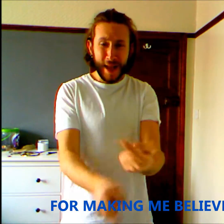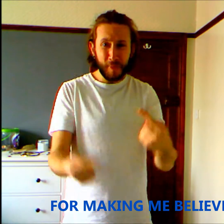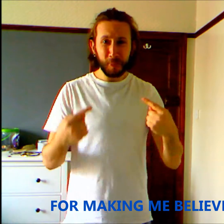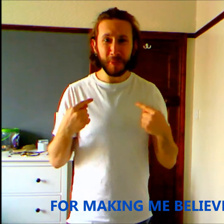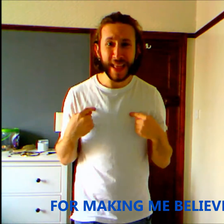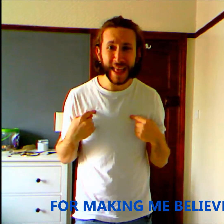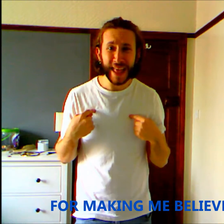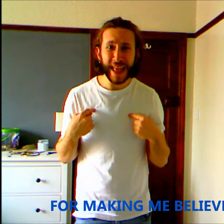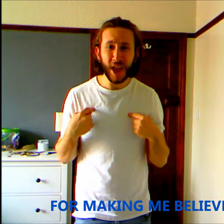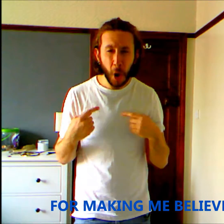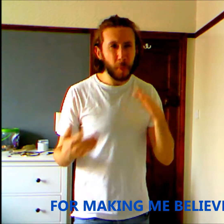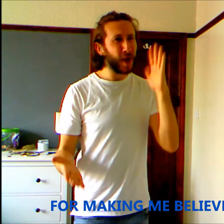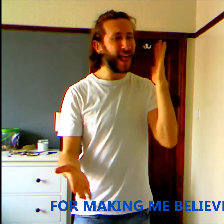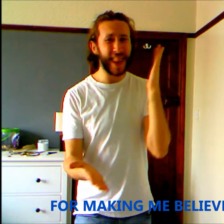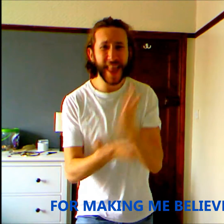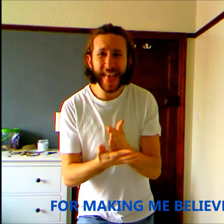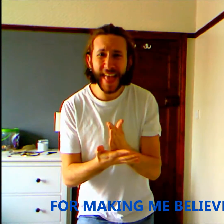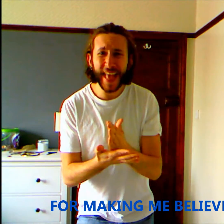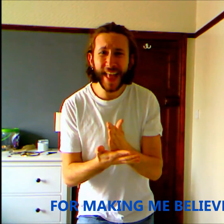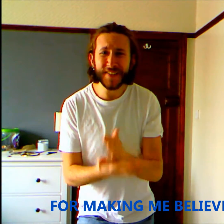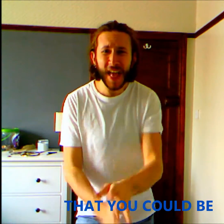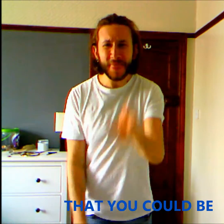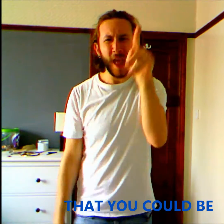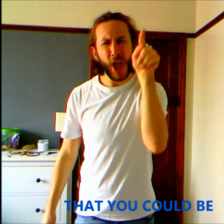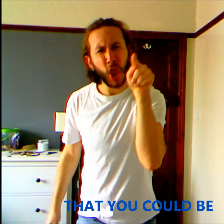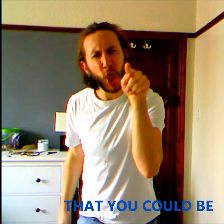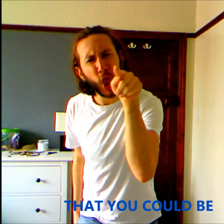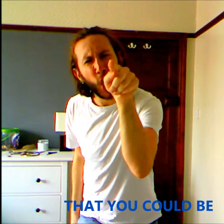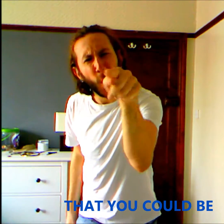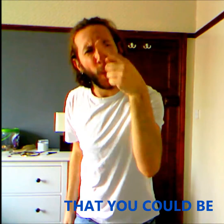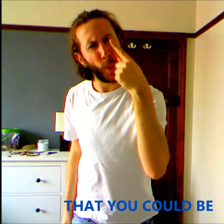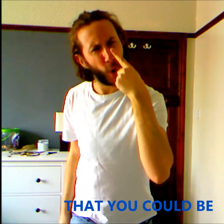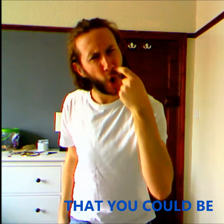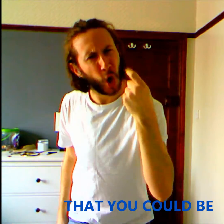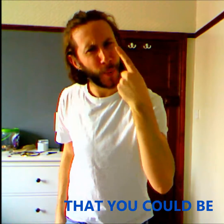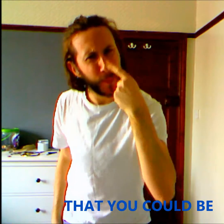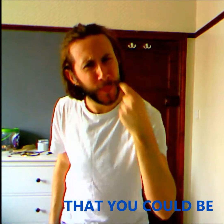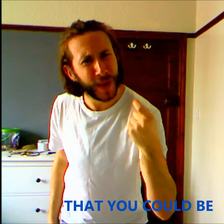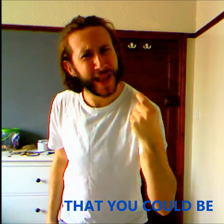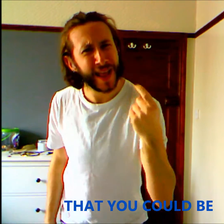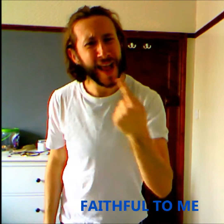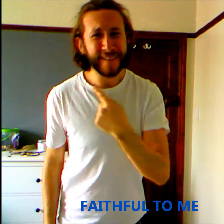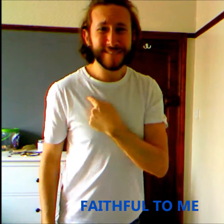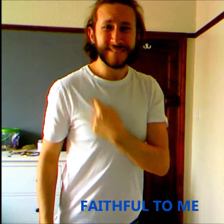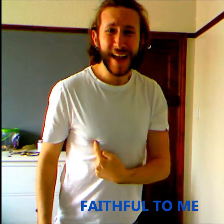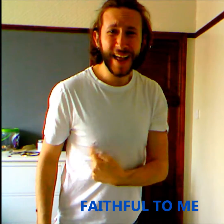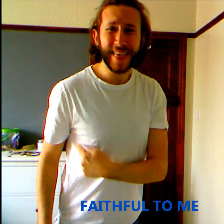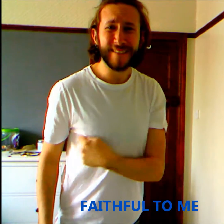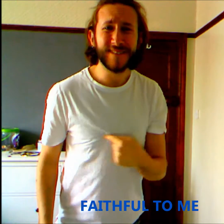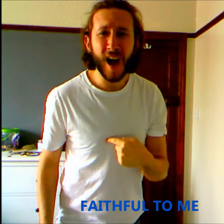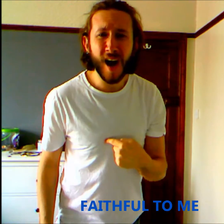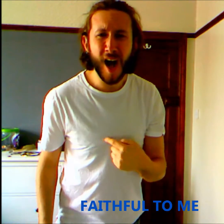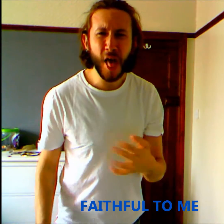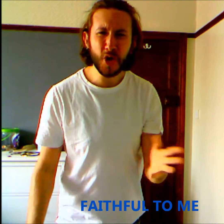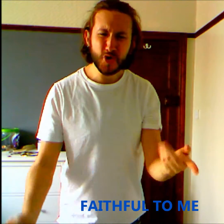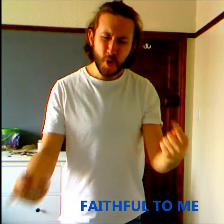me believe That you could be faithful to